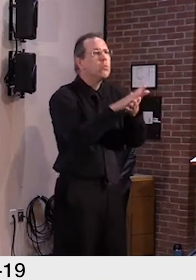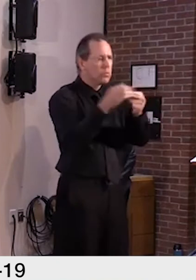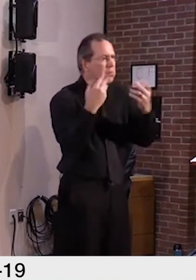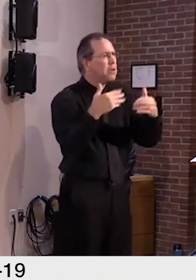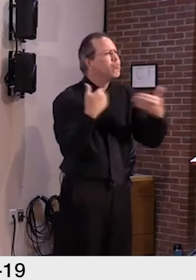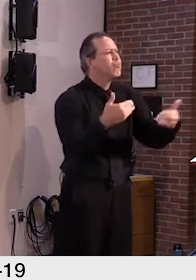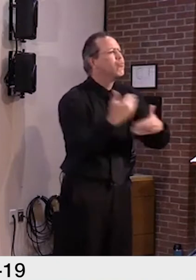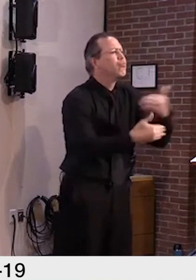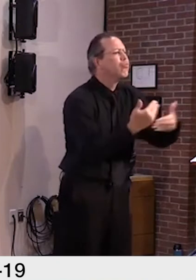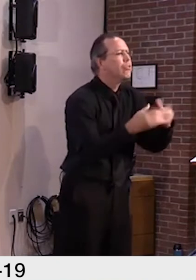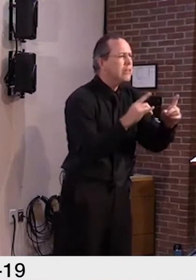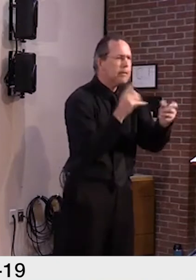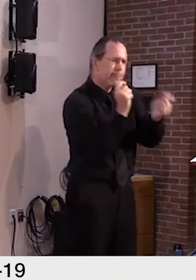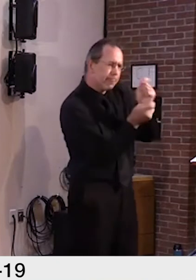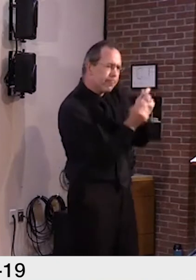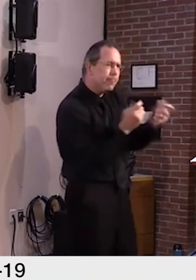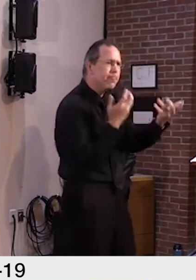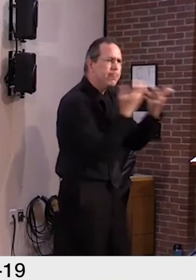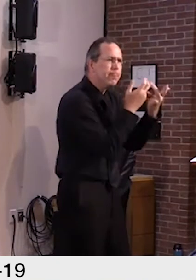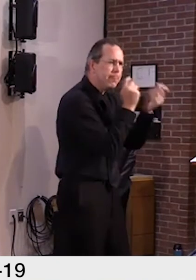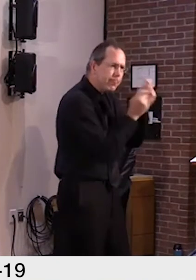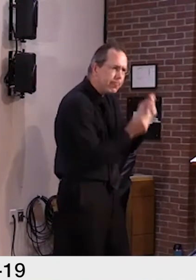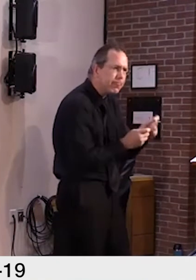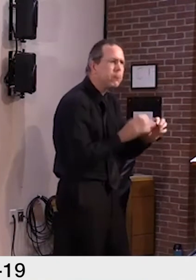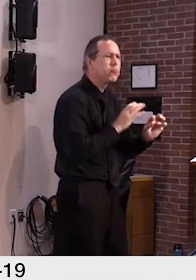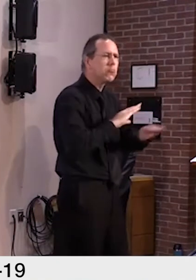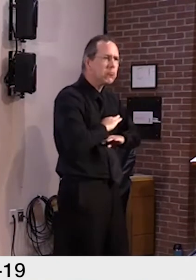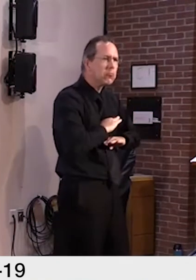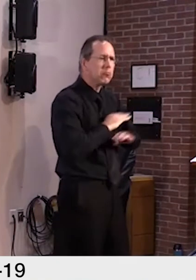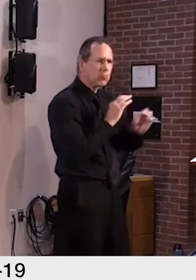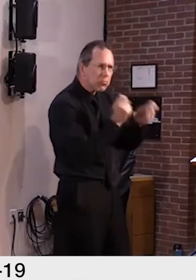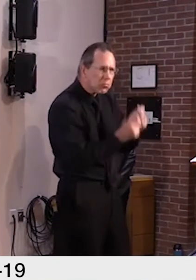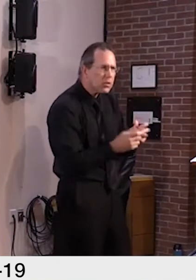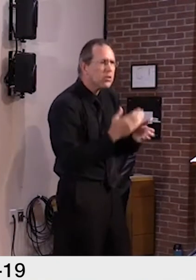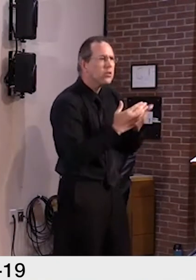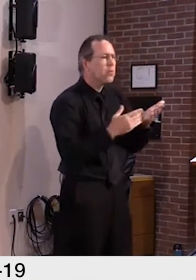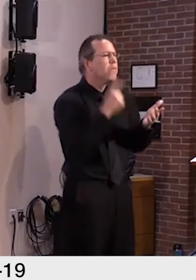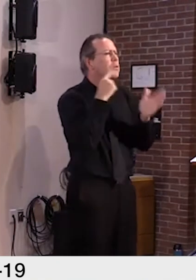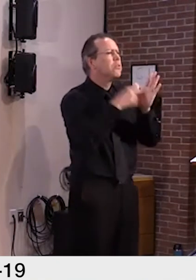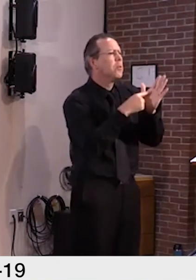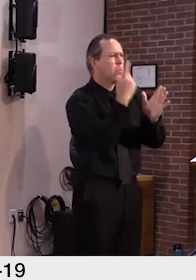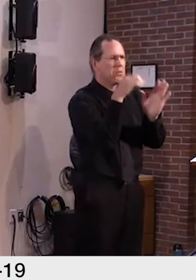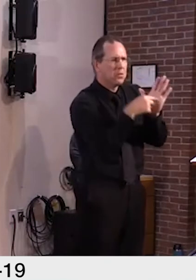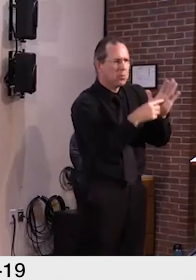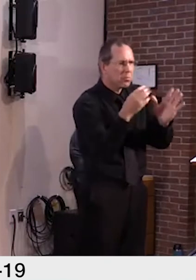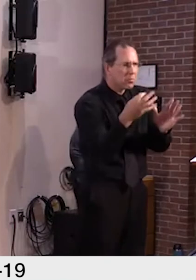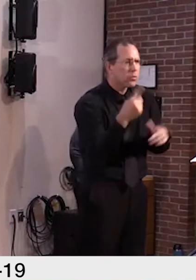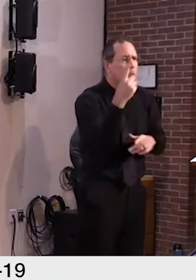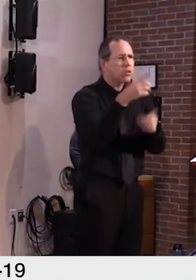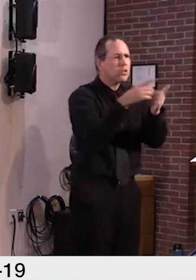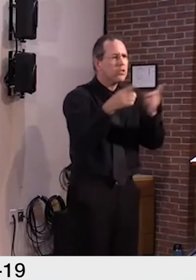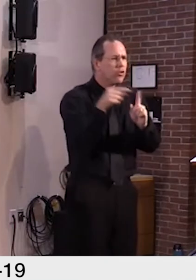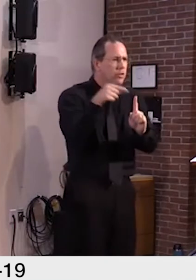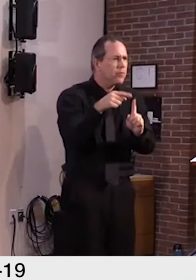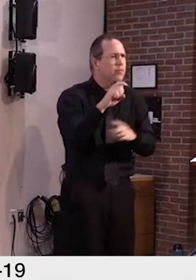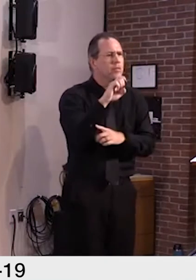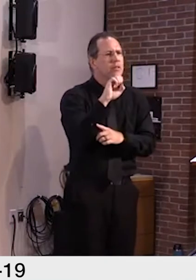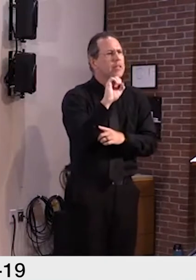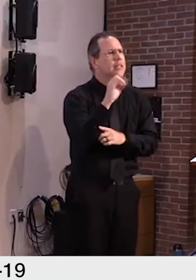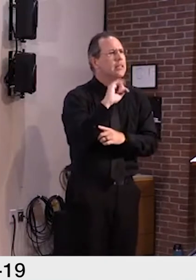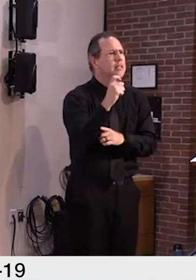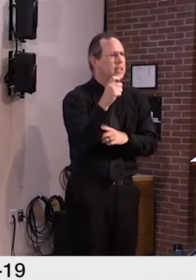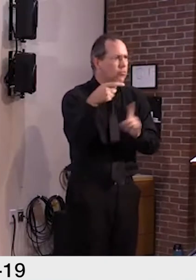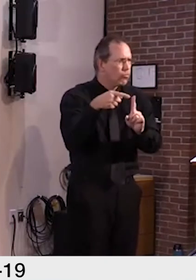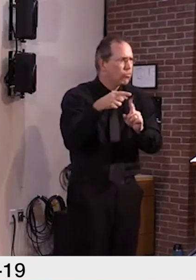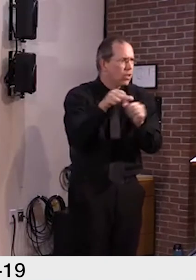For example, Superintendent Essex-Westford School District shared with me this week that their district is moving to in-person instruction for students in